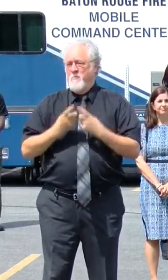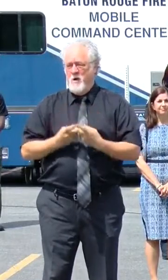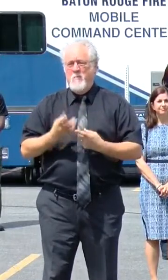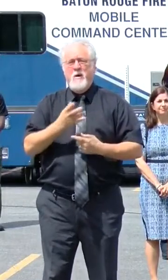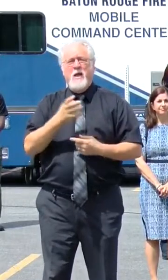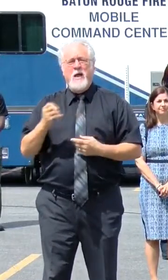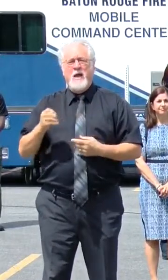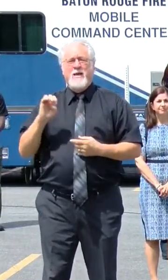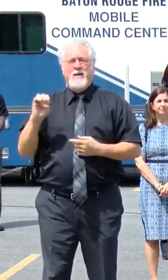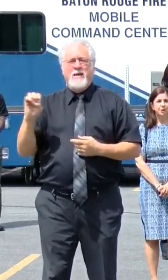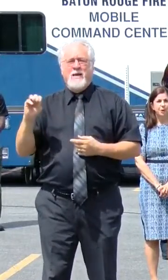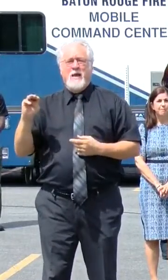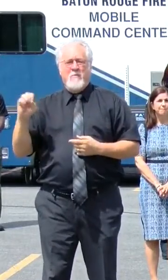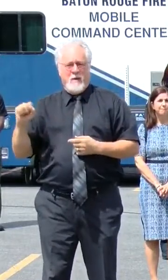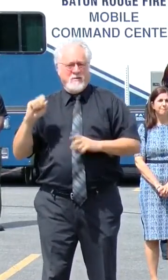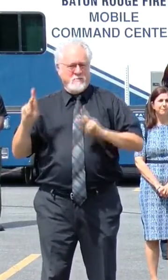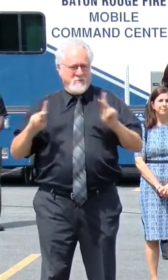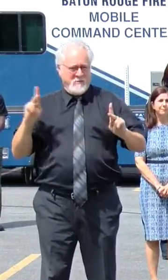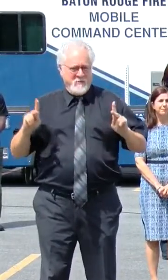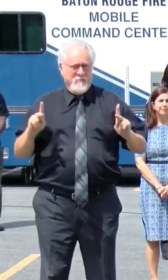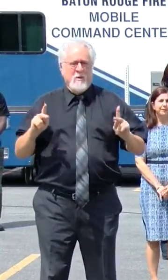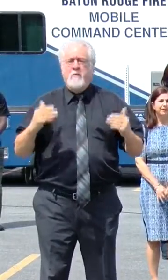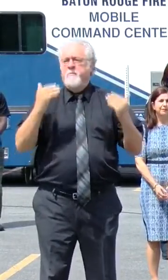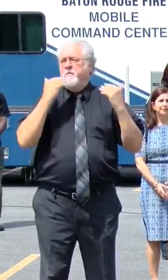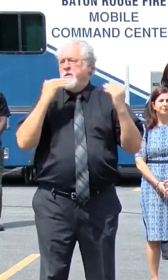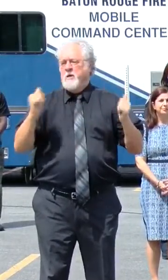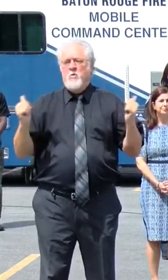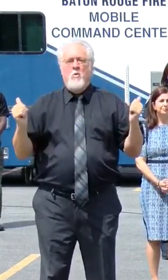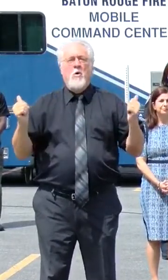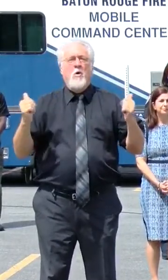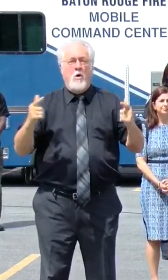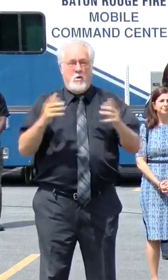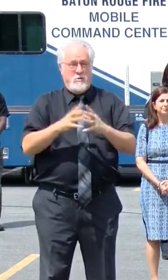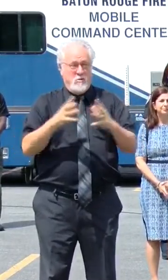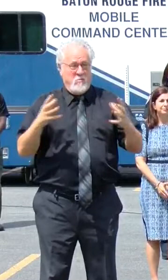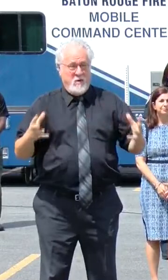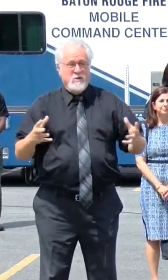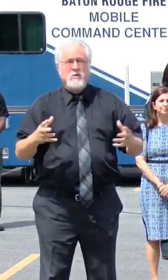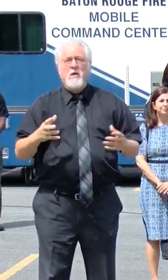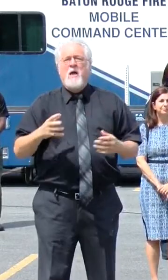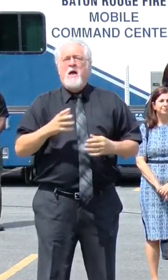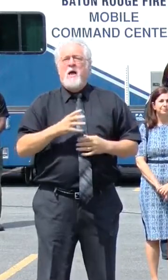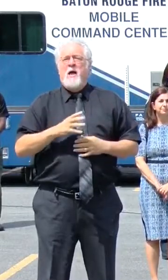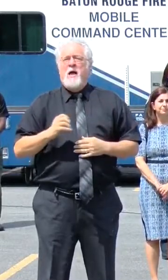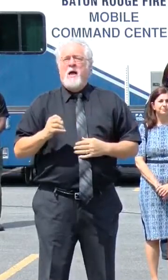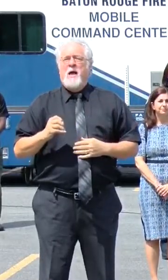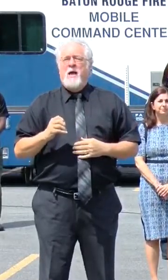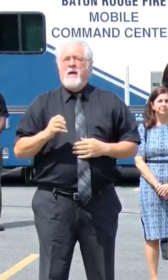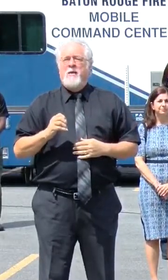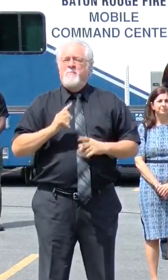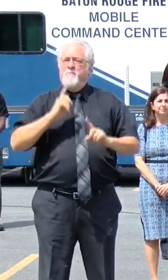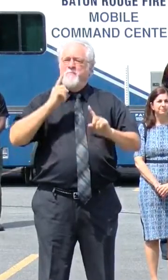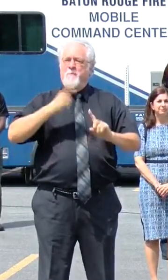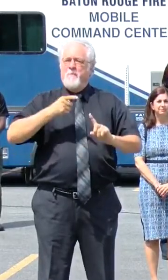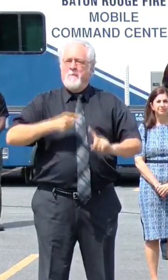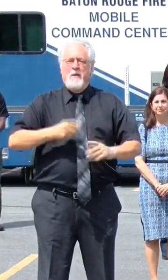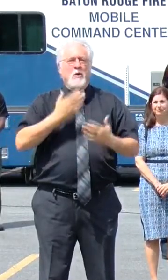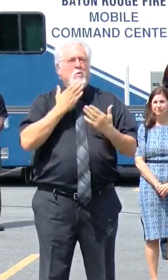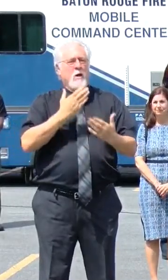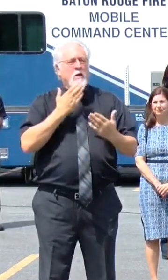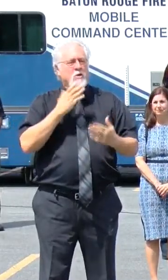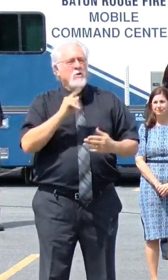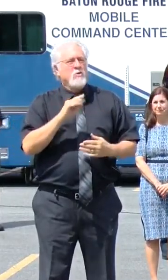and our EMS personnel. Thank you all so much, and I want to give specific gratitude